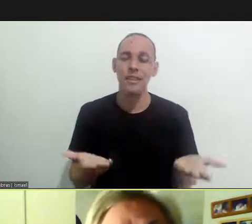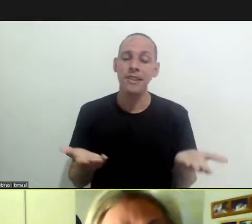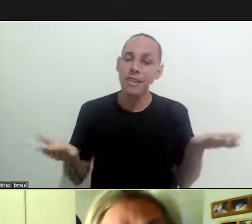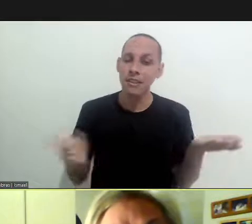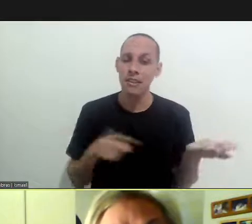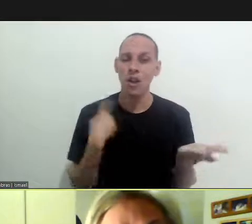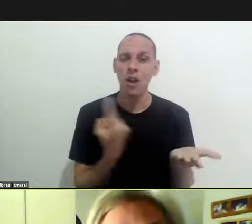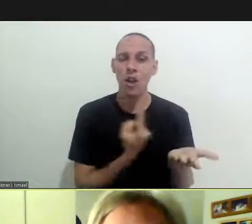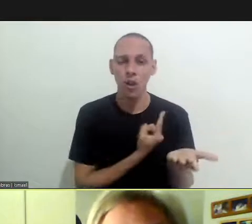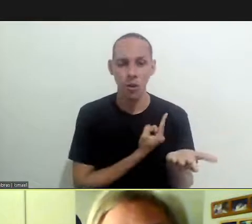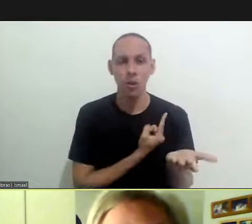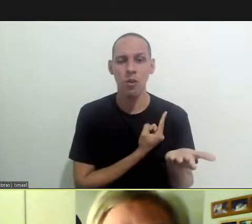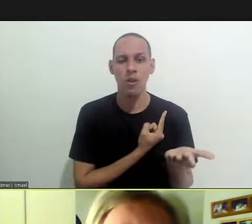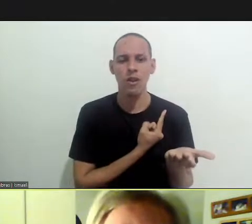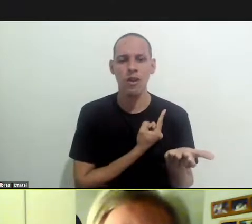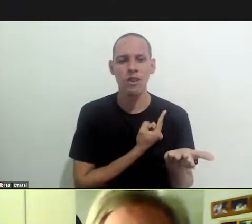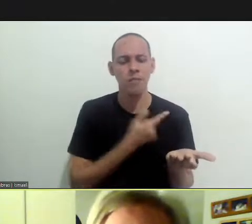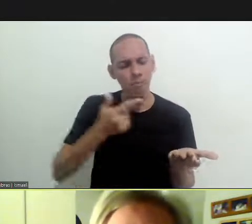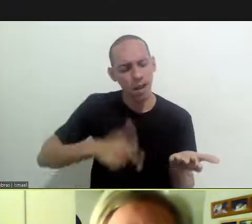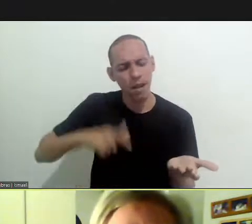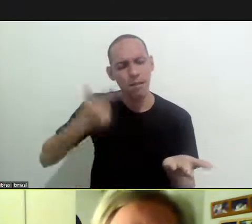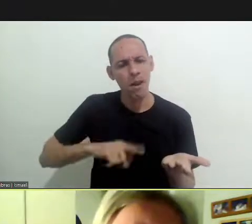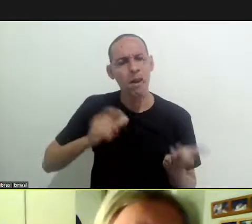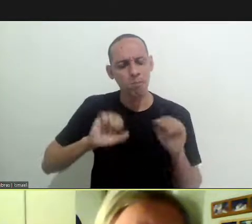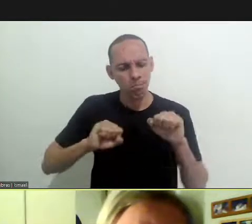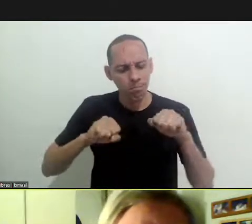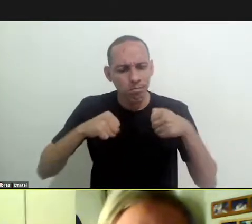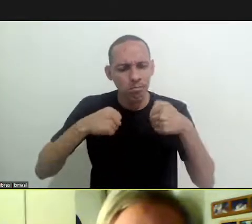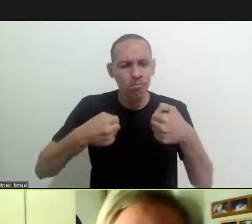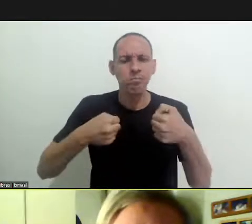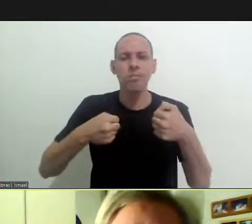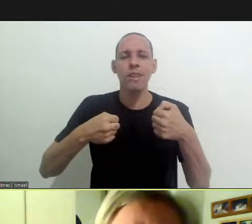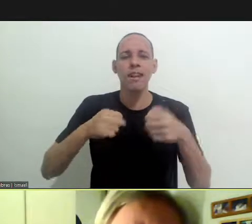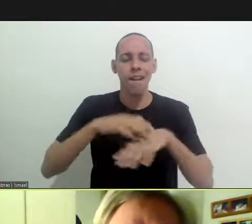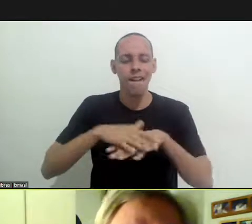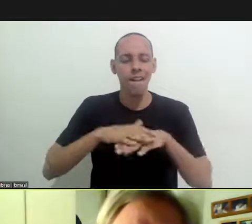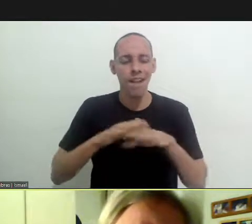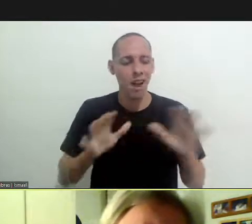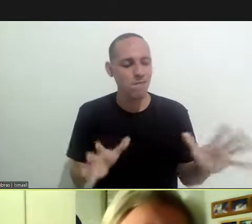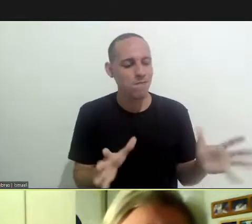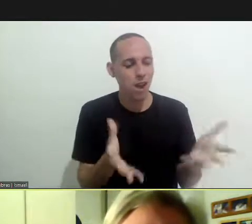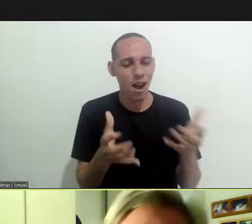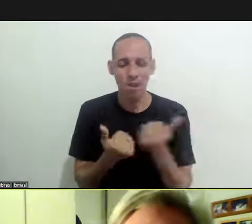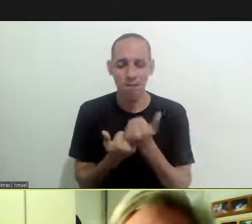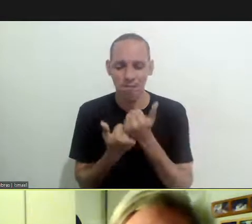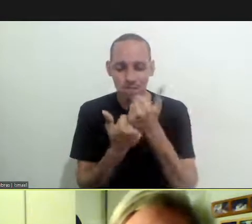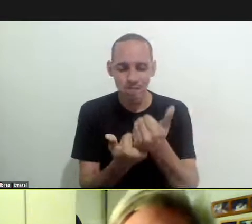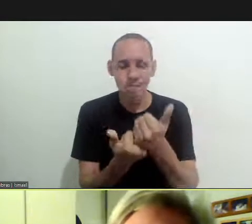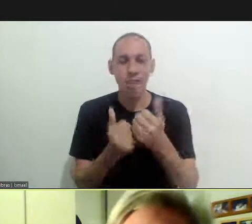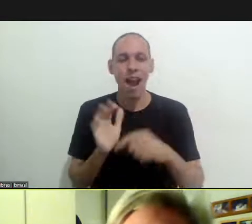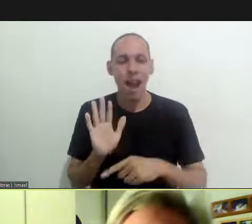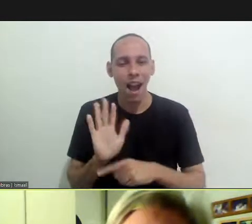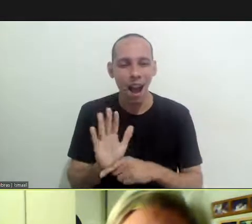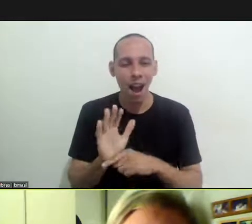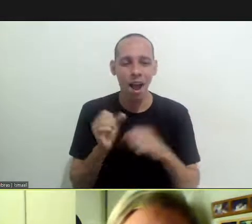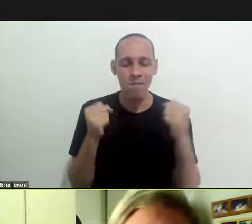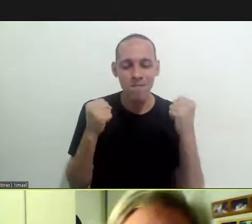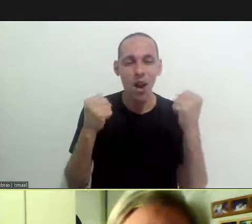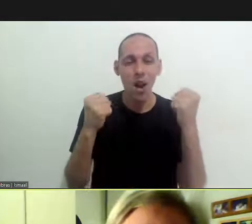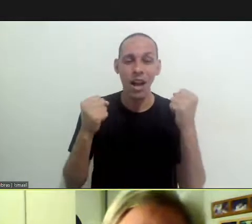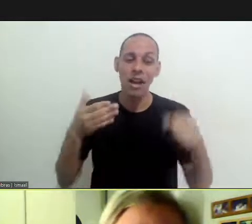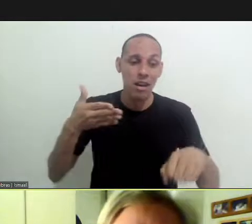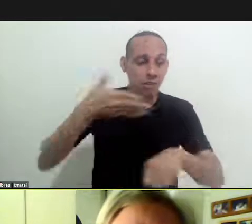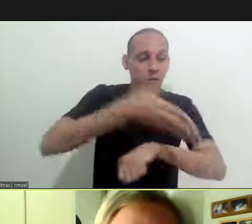and we may more and more often be able to intensify this network and to